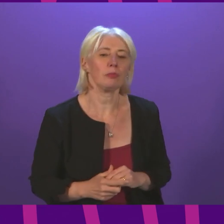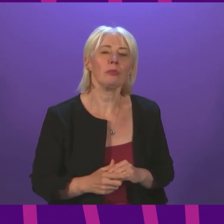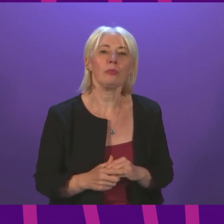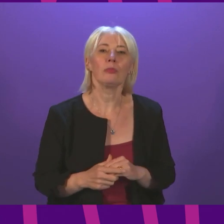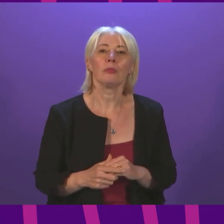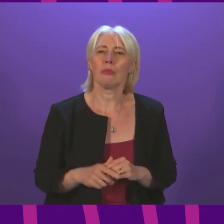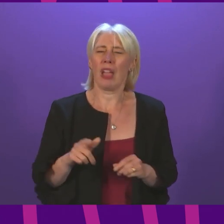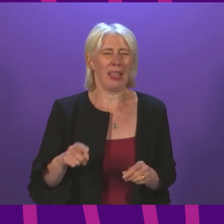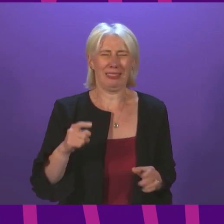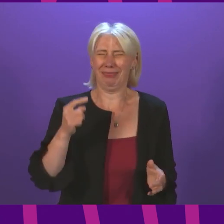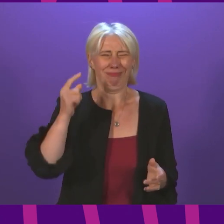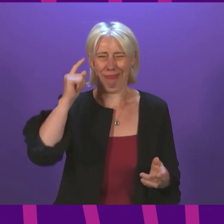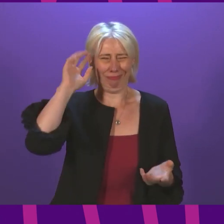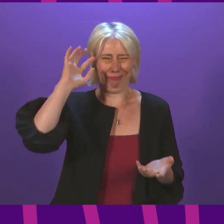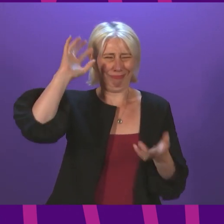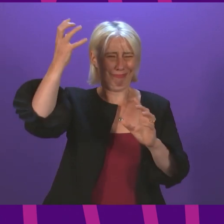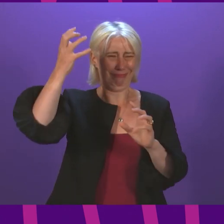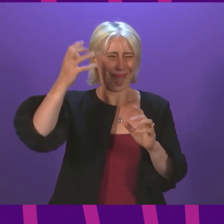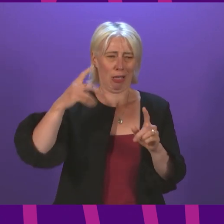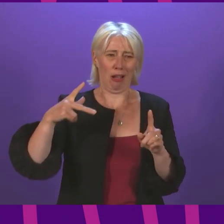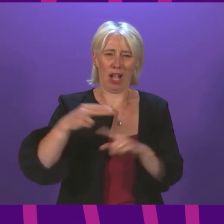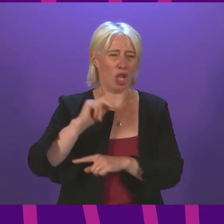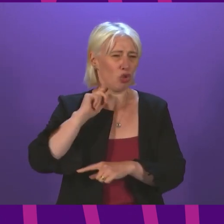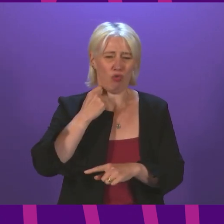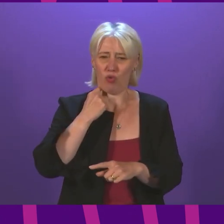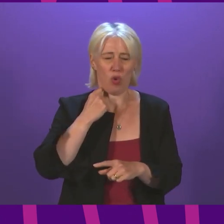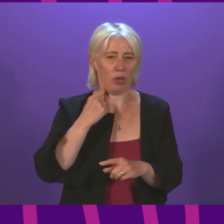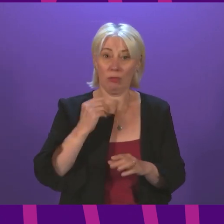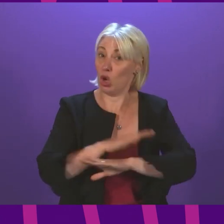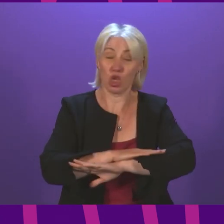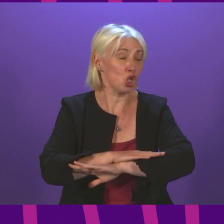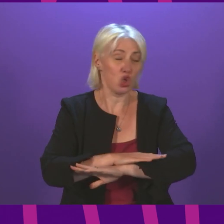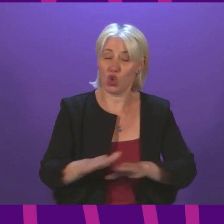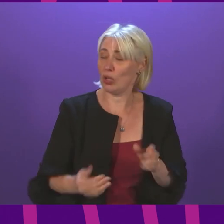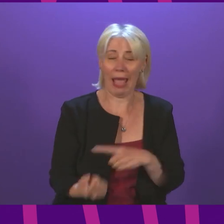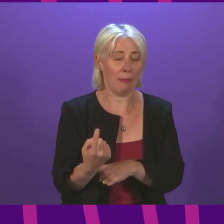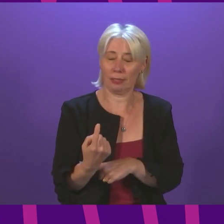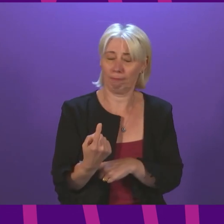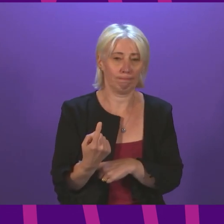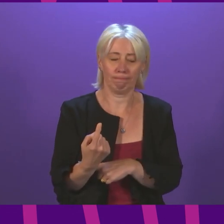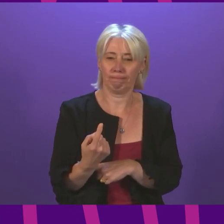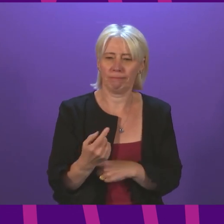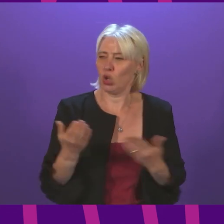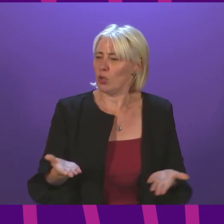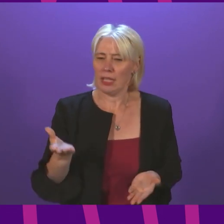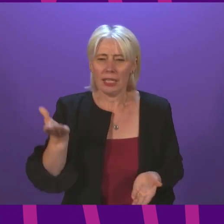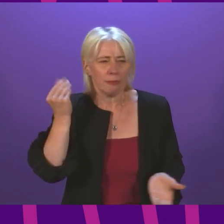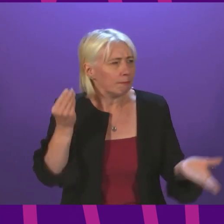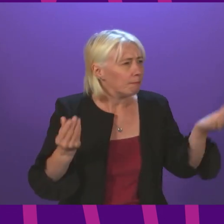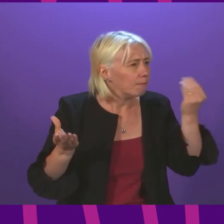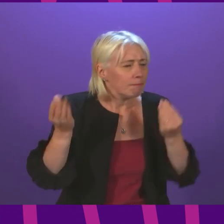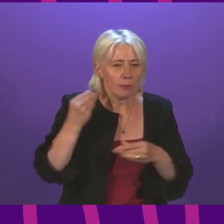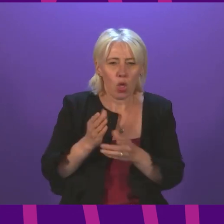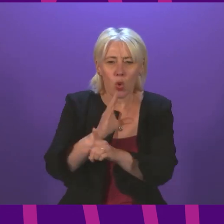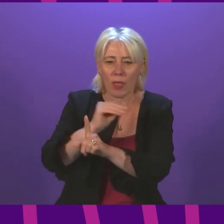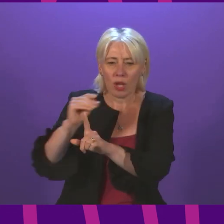illogical and cruel cut to universal credit should not be taking place. Listening today to the Conservatives, it is